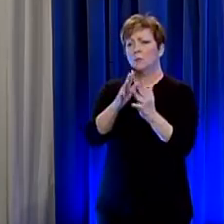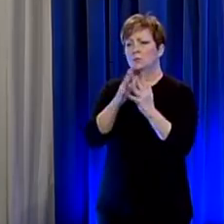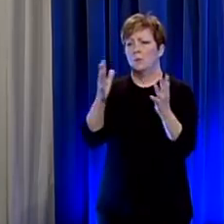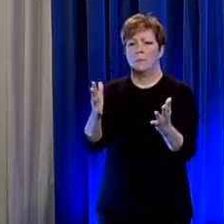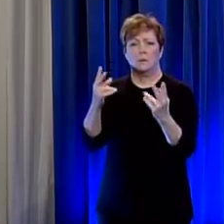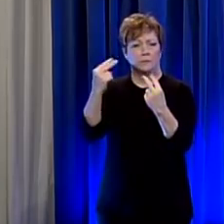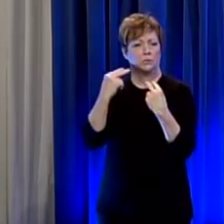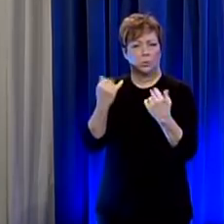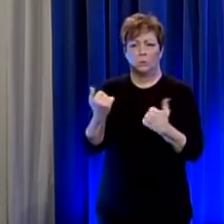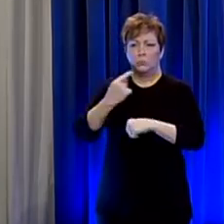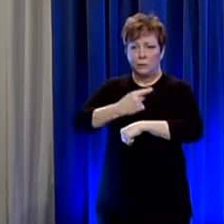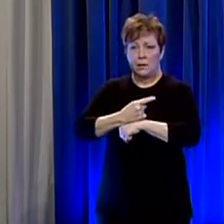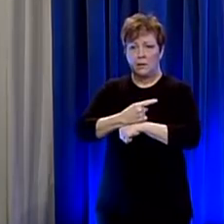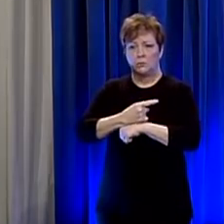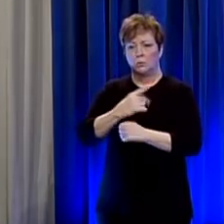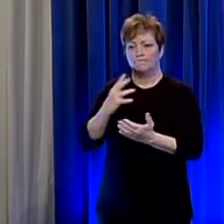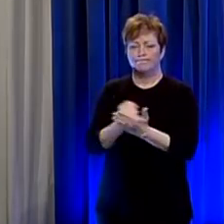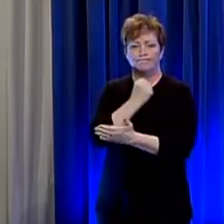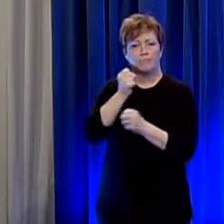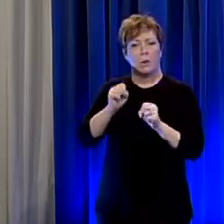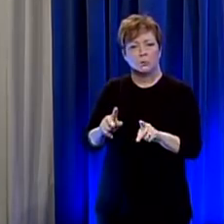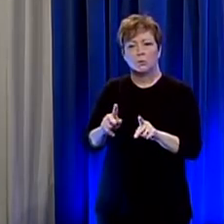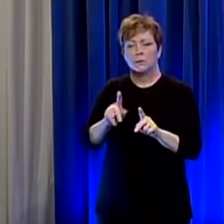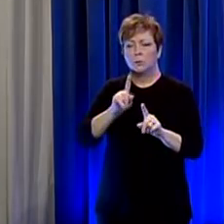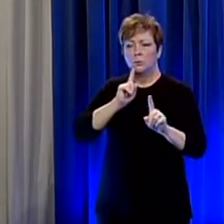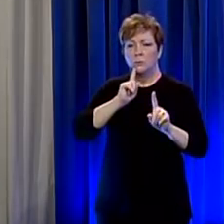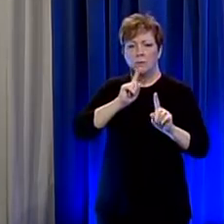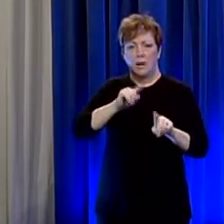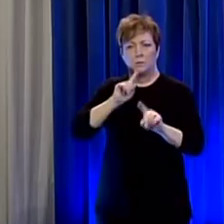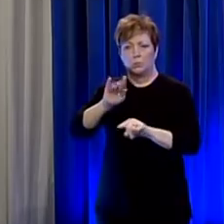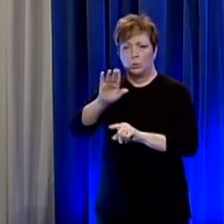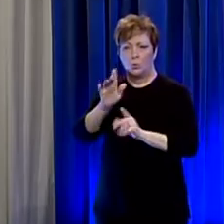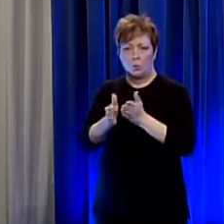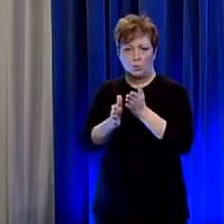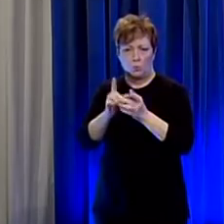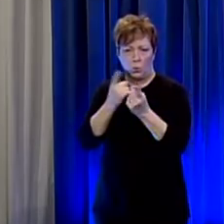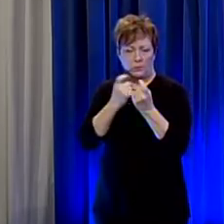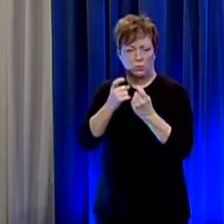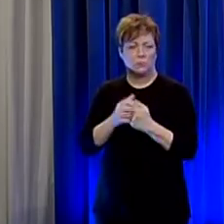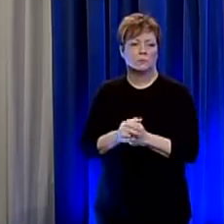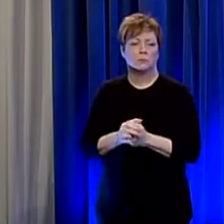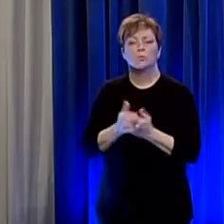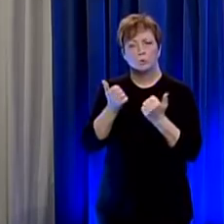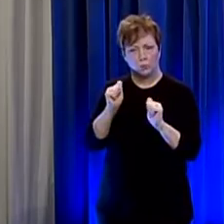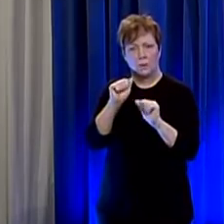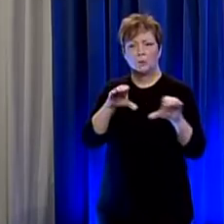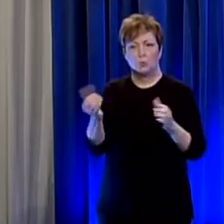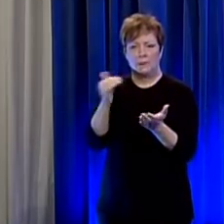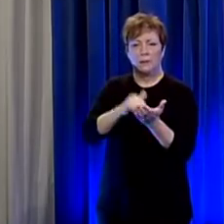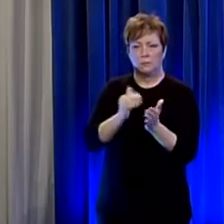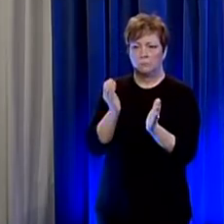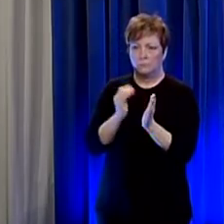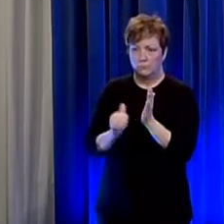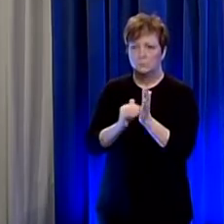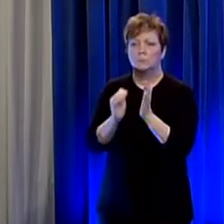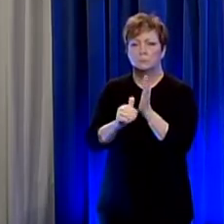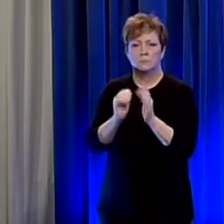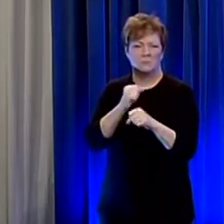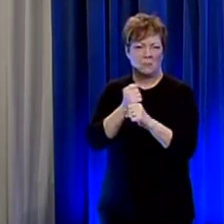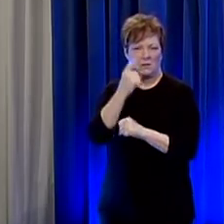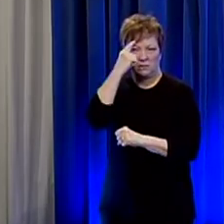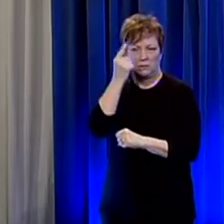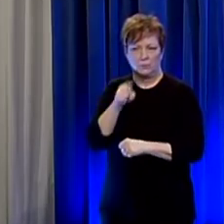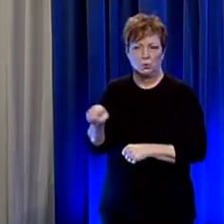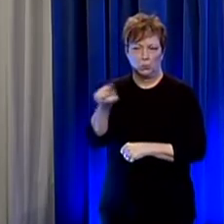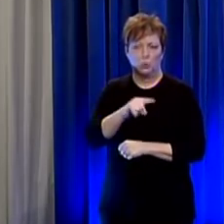much for joining us today we just wanted to take an opportunity just to answer some questions from the public uh we'll try to do this again at a frequency that makes sense